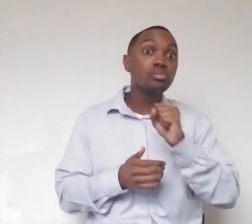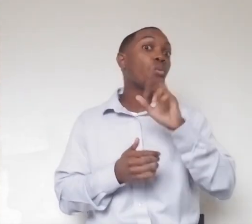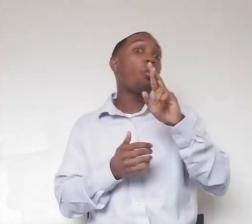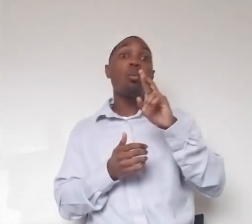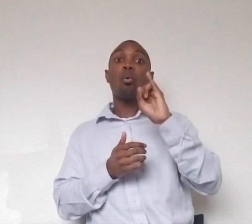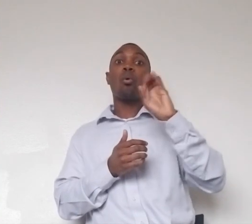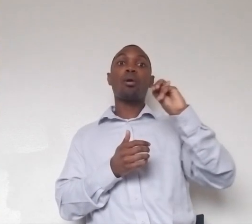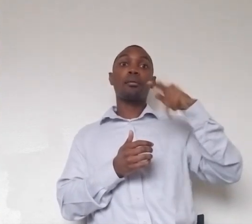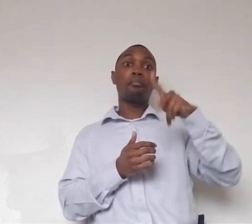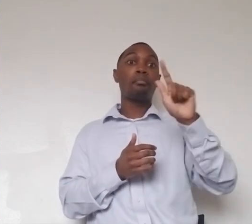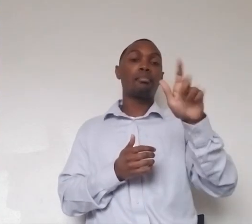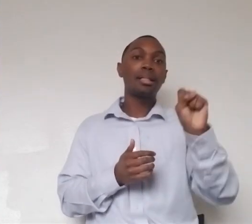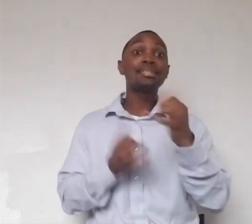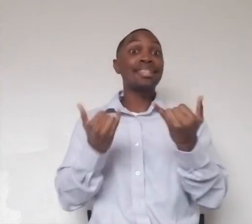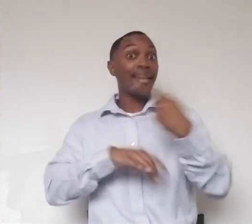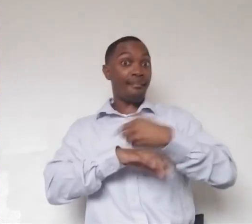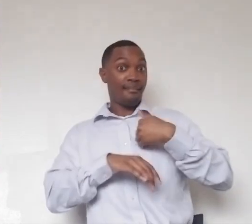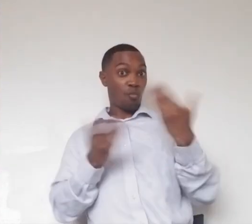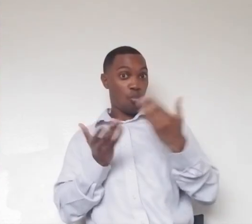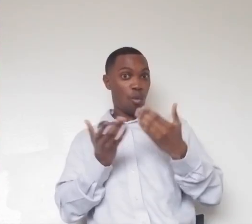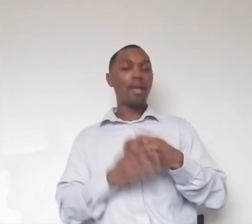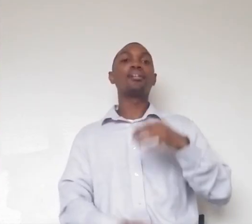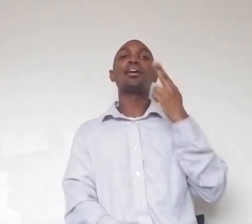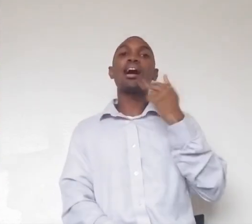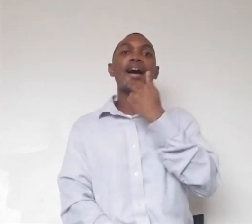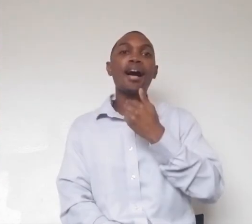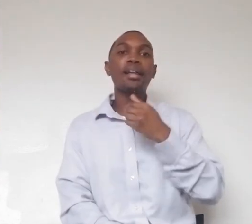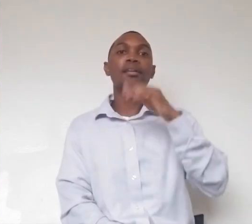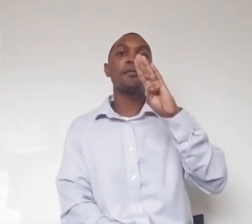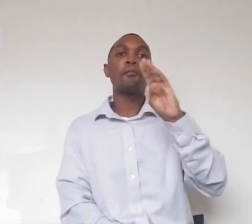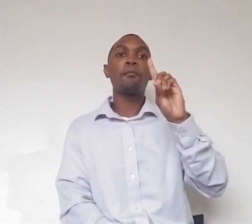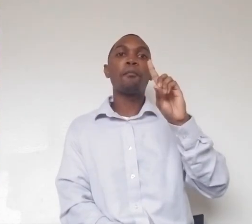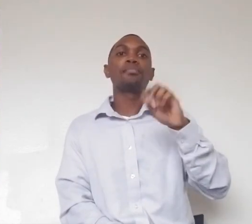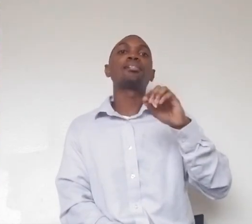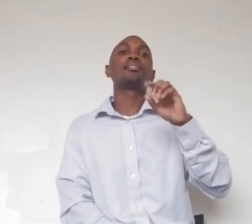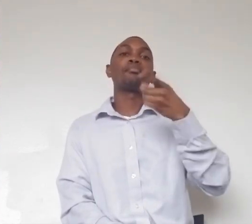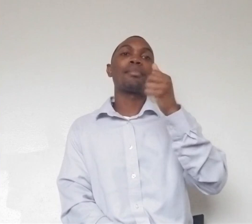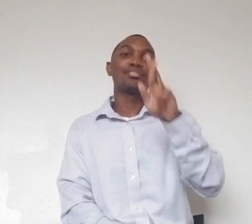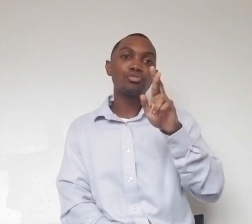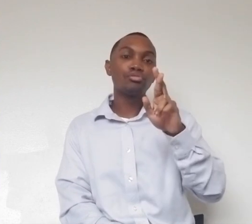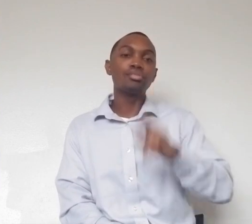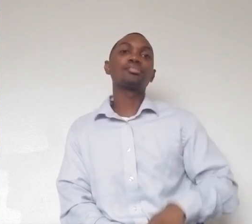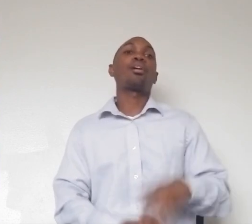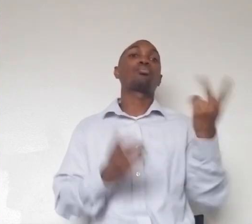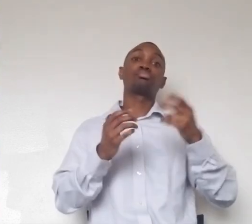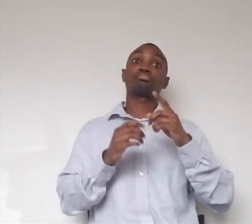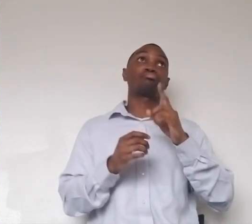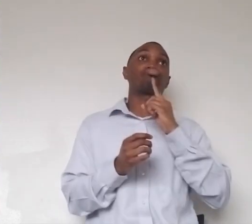badger. It was, it was a pretty big moment for me. Um, so you could kind of get the whole family involved. You could pick out a species of animal that's a bull that